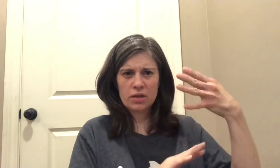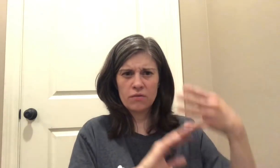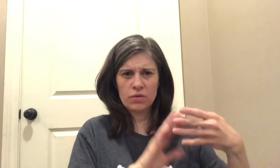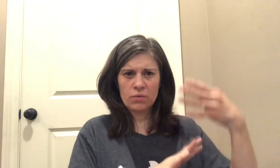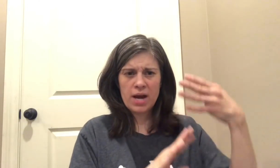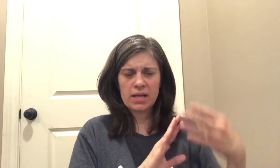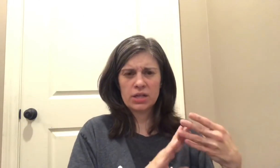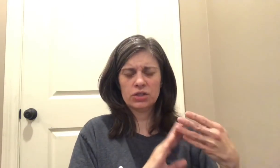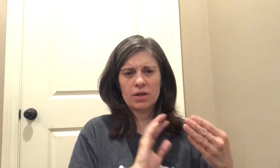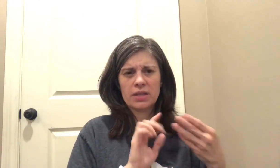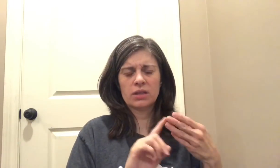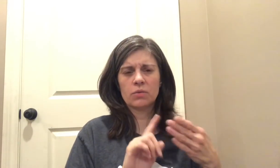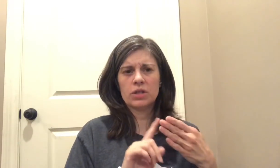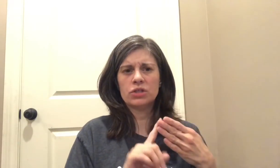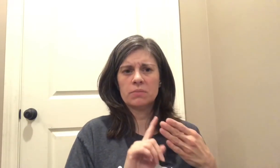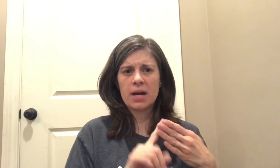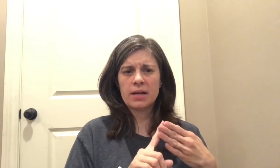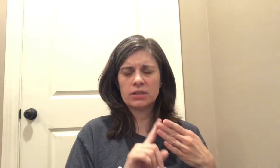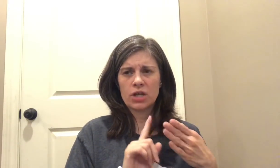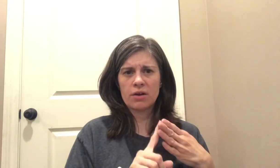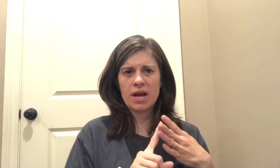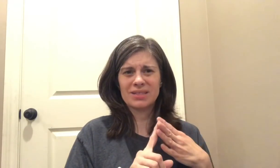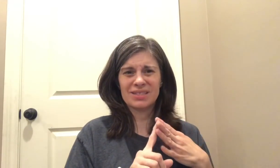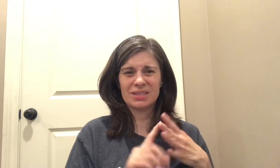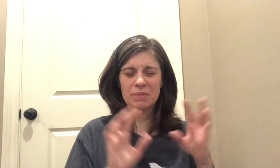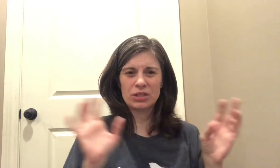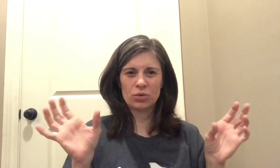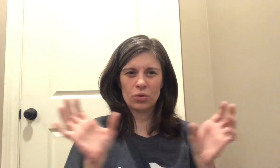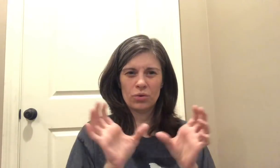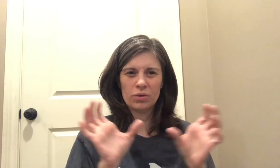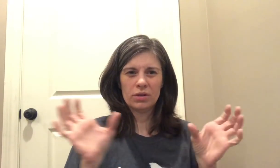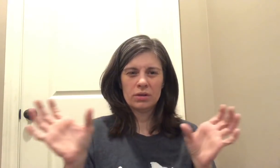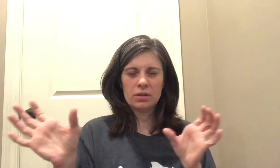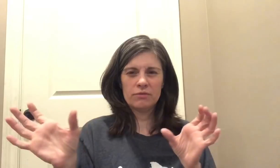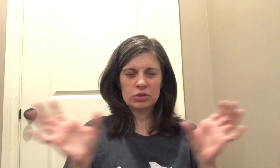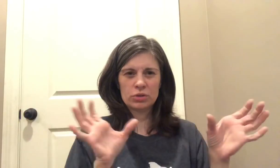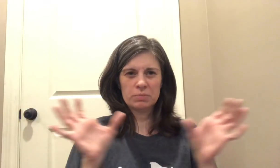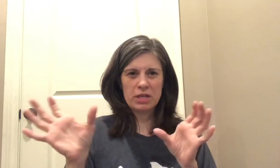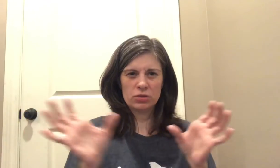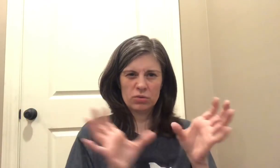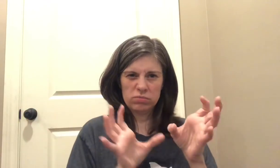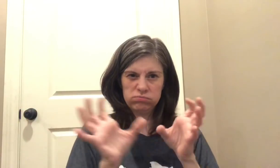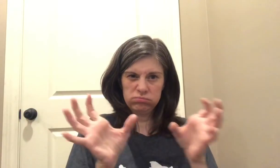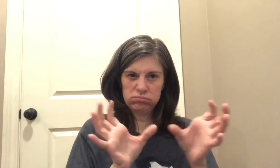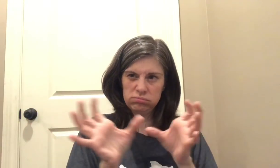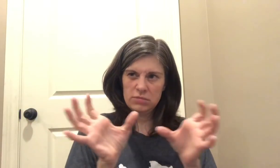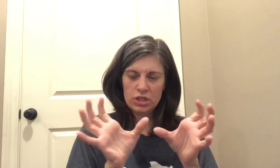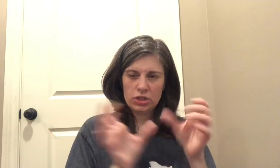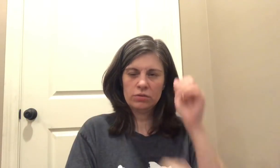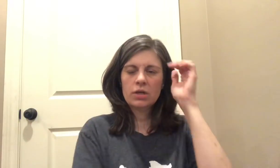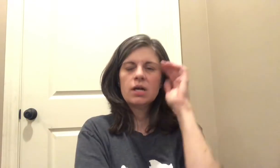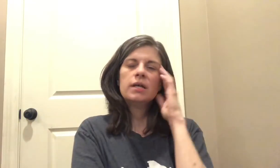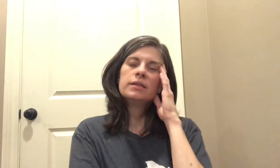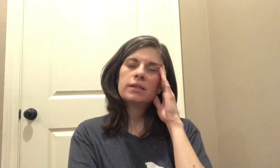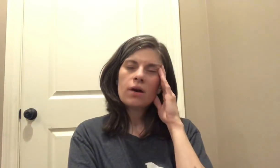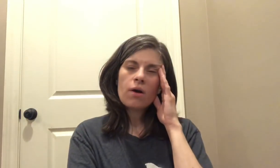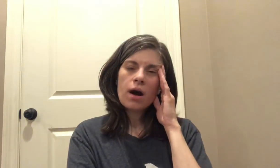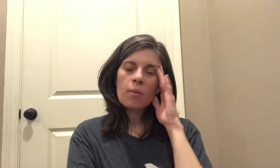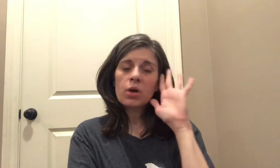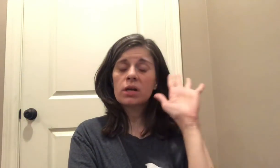of the writing issue I think the issue my child has is spatial visual spatial issue so um we're